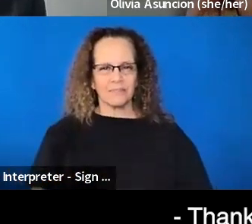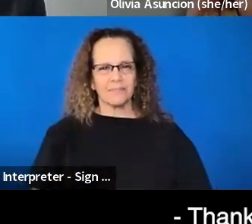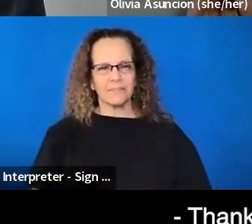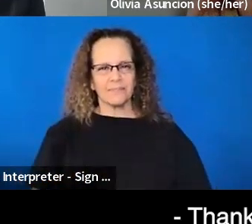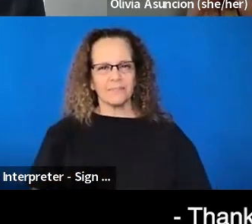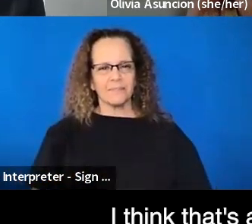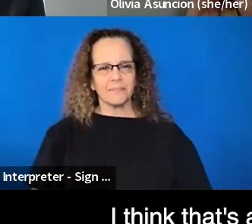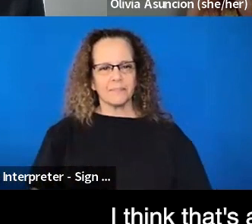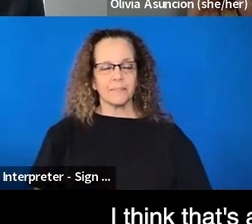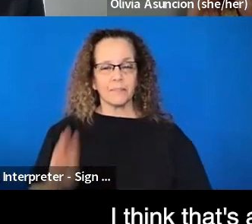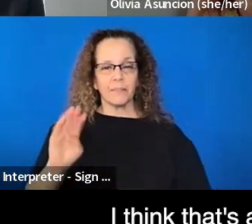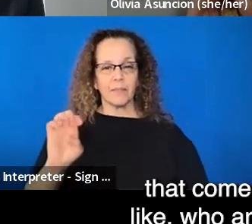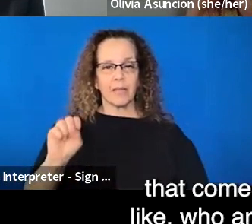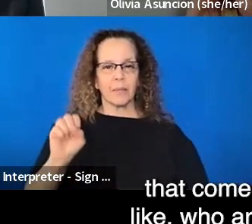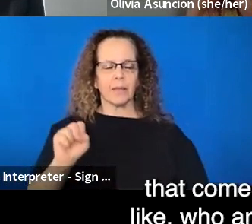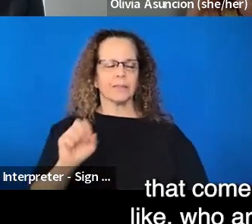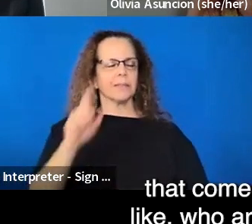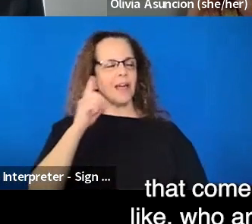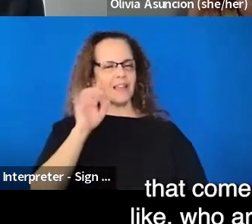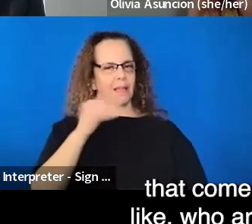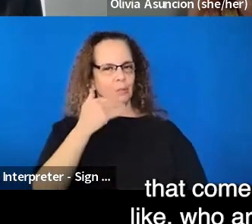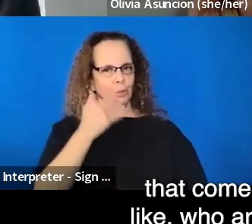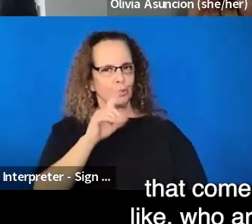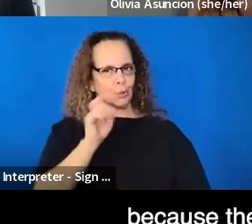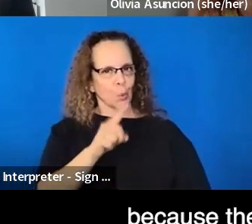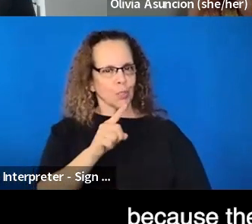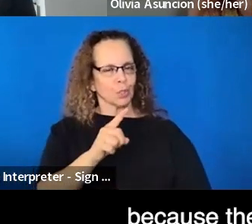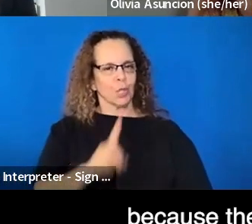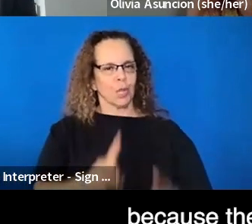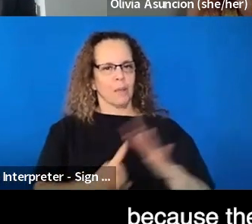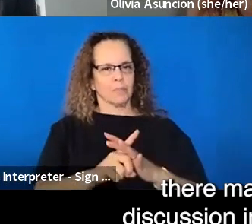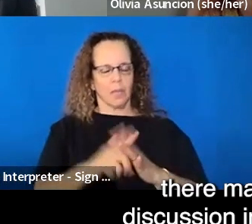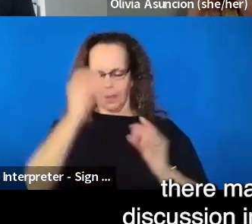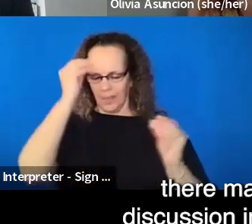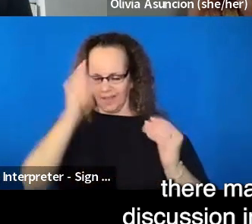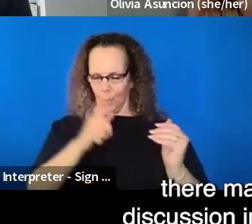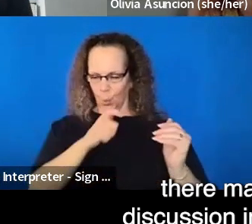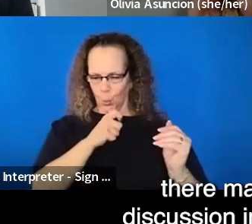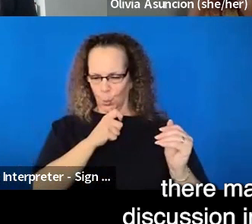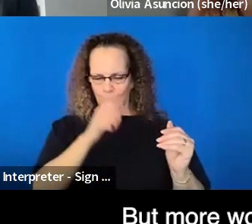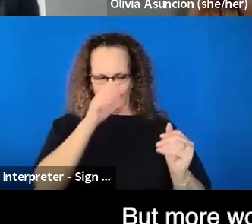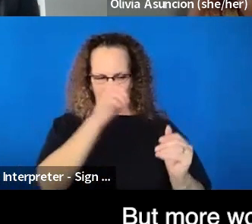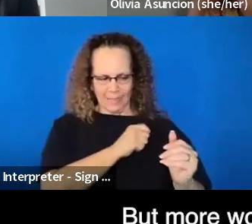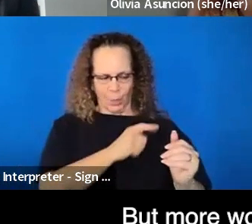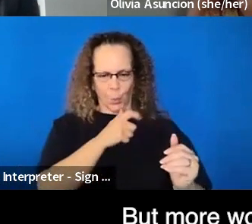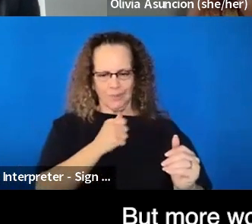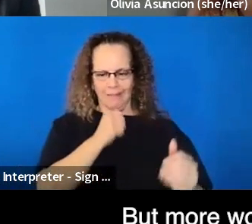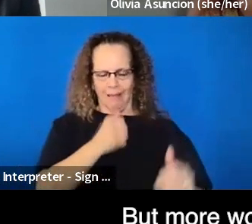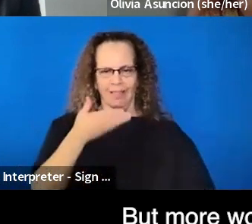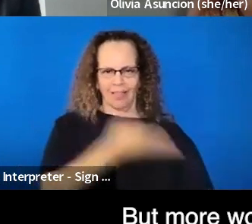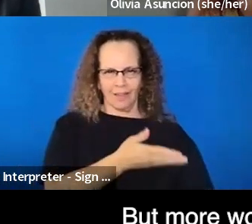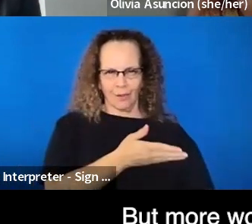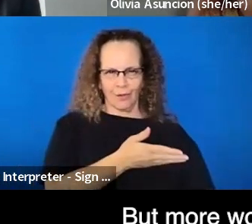Um, thanks for that. I think that's a great question that comes up often of like, who are we missing? Cause there, you know, there may be some discussion included, right. But,